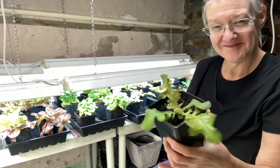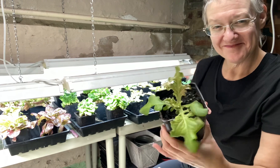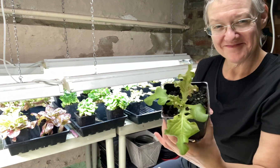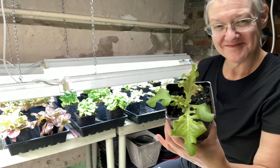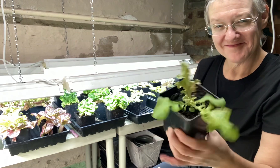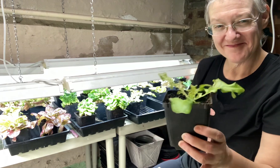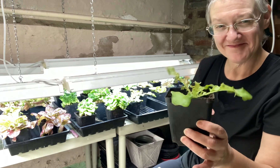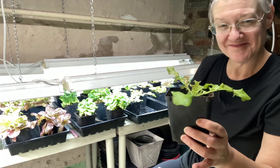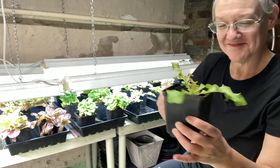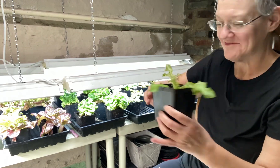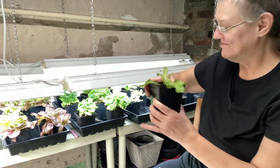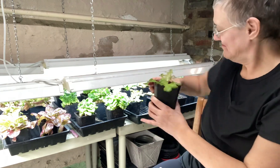look at that